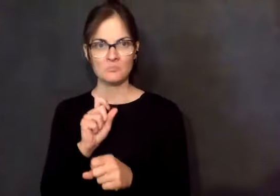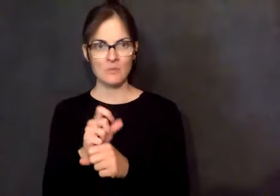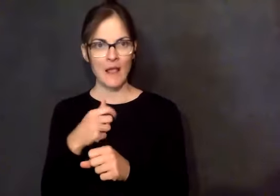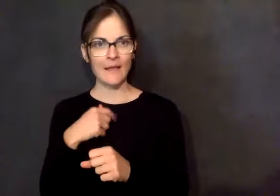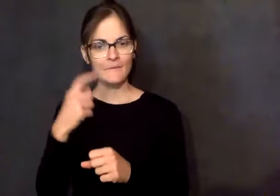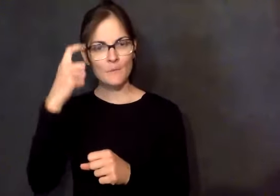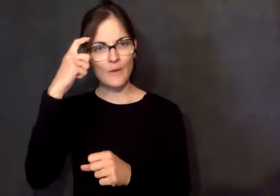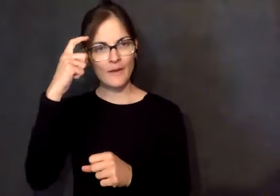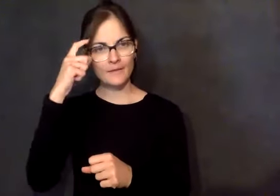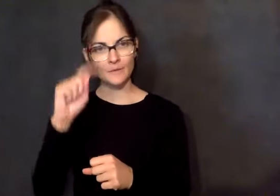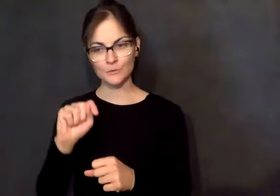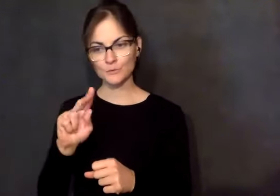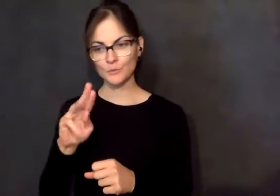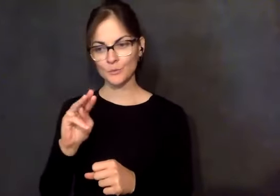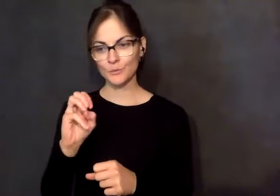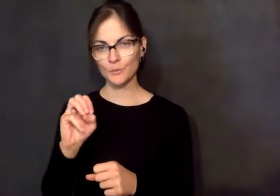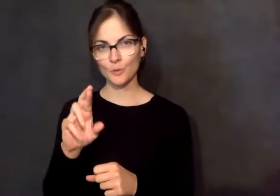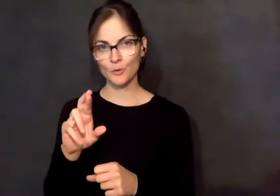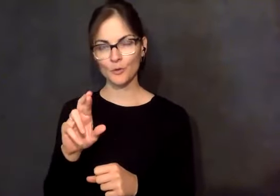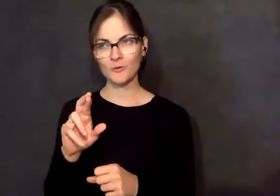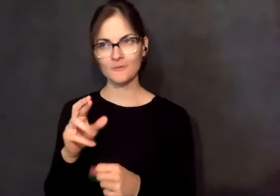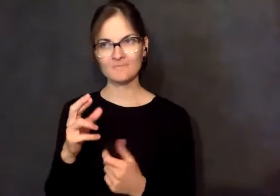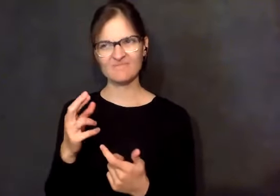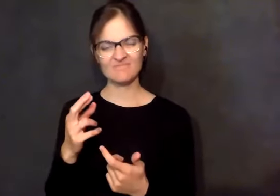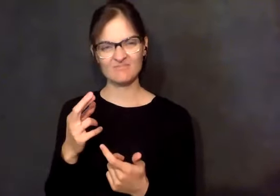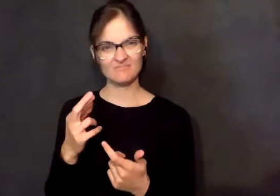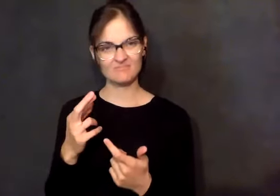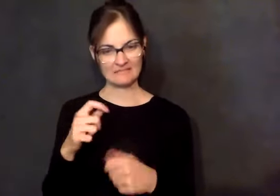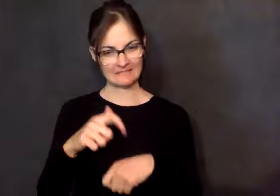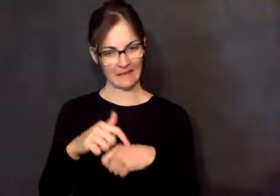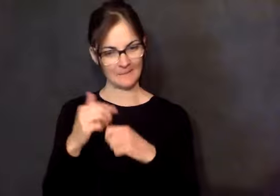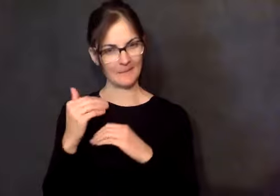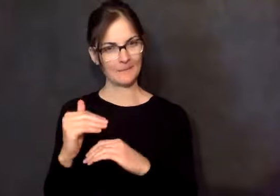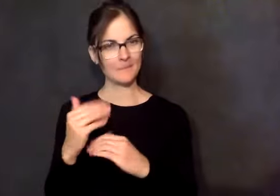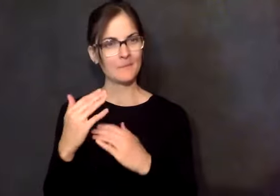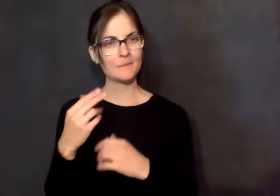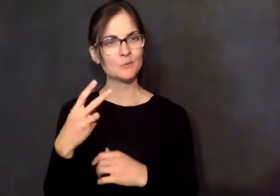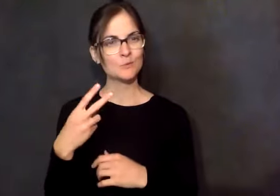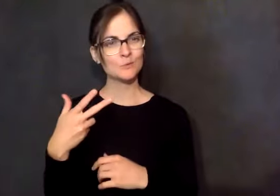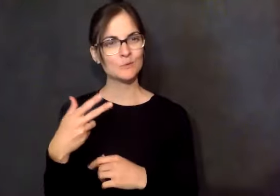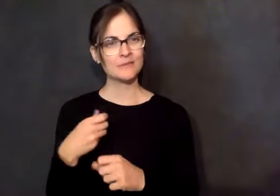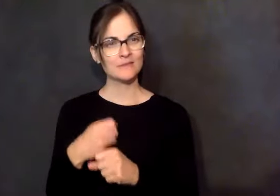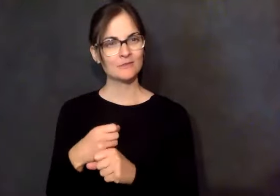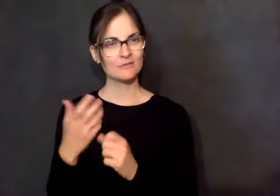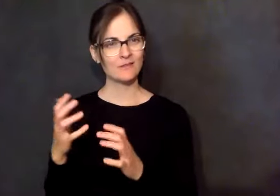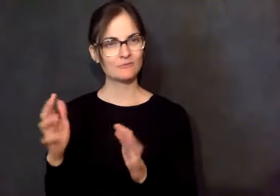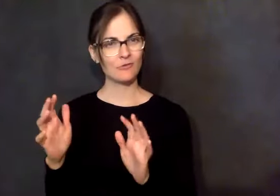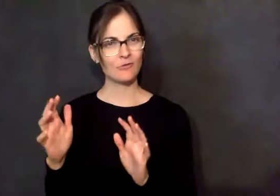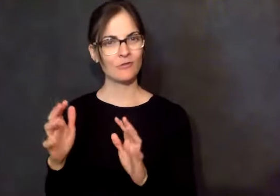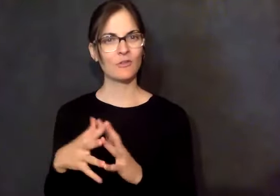deal of how do you sponsor somebody who has a terminal illness? It was difficult because there were times when I just kind of wanted